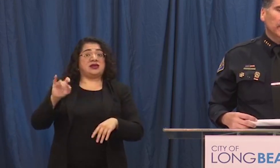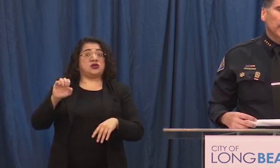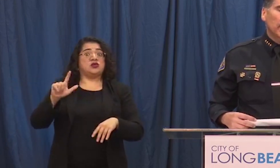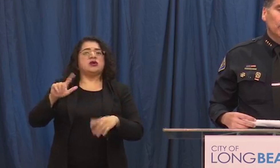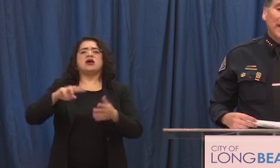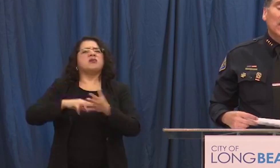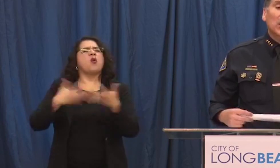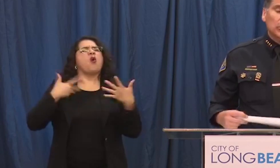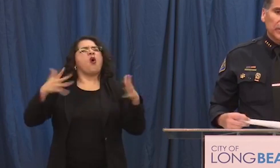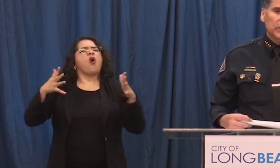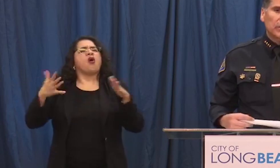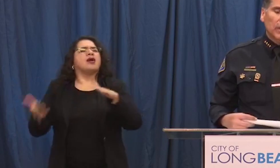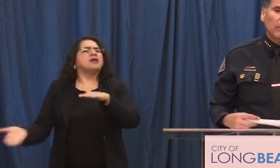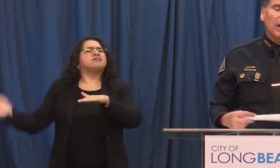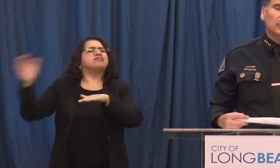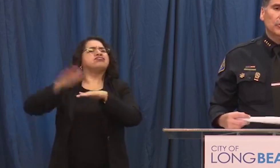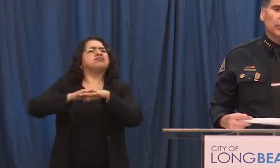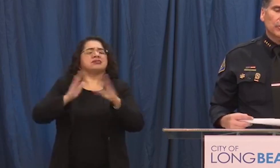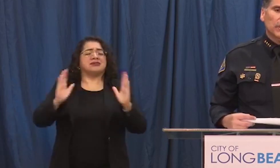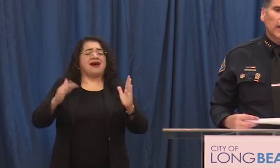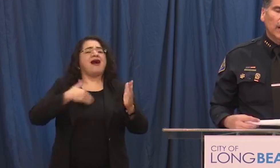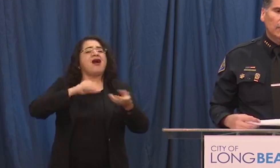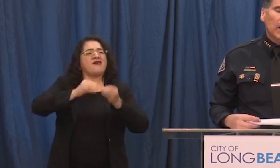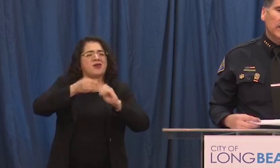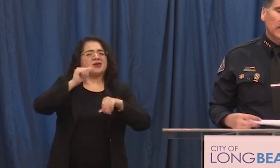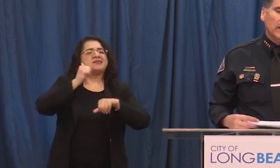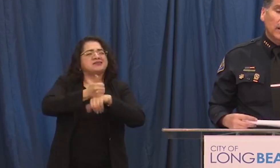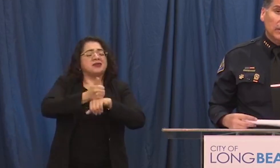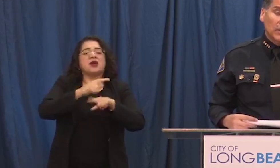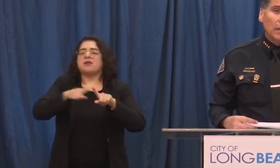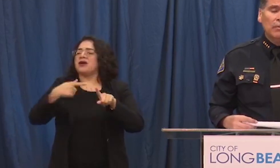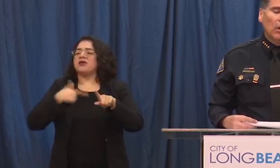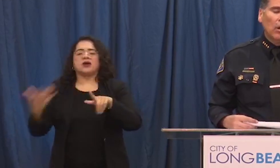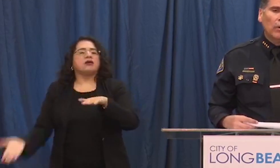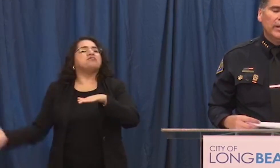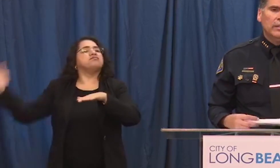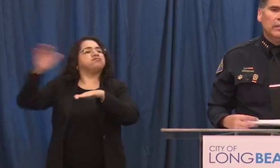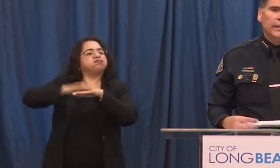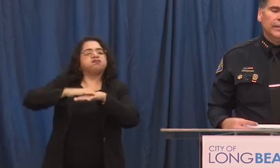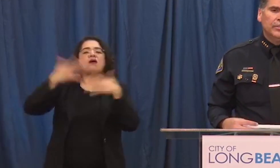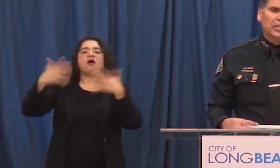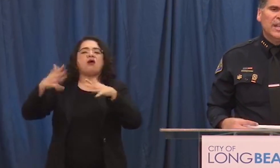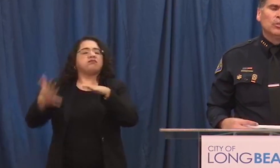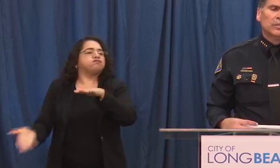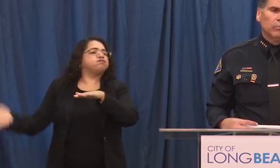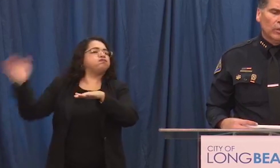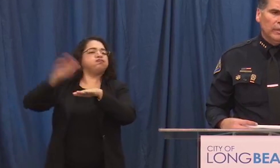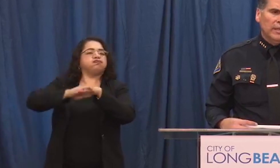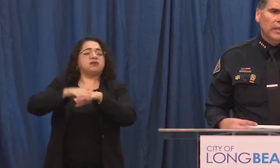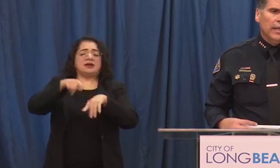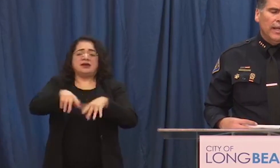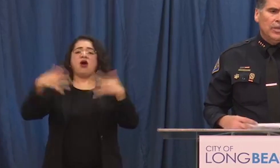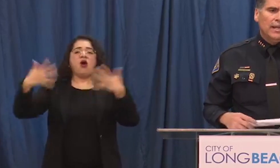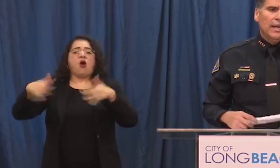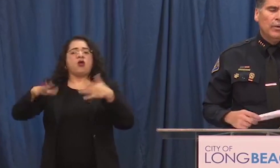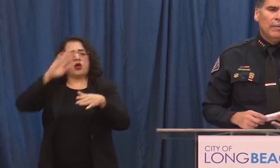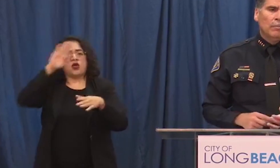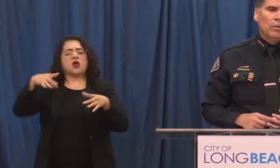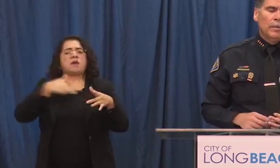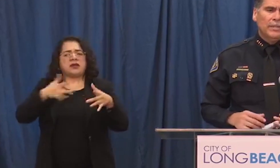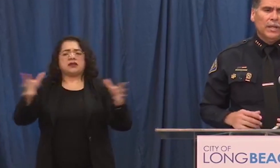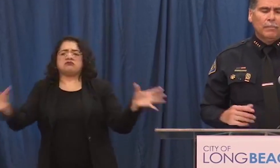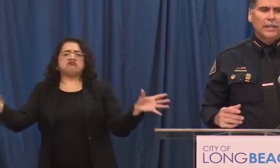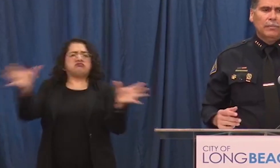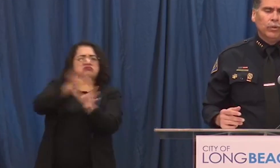uh by hundreds of officers uh on top of our already scheduled deployment and you got to